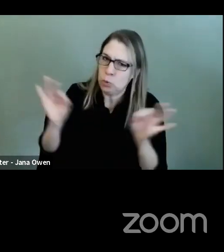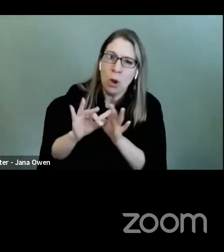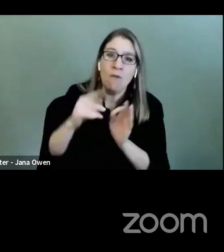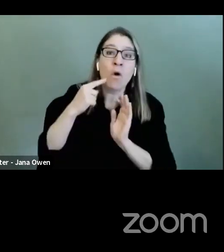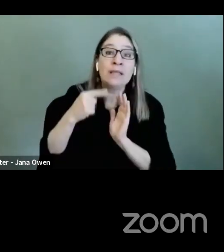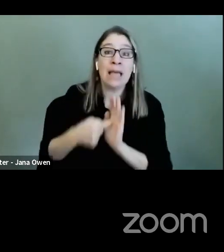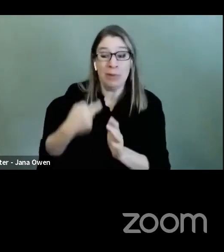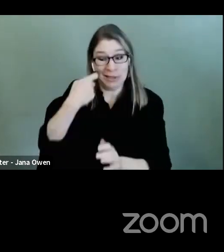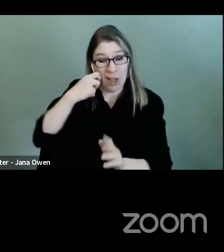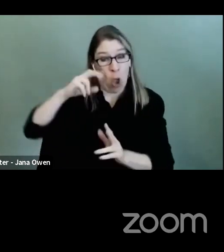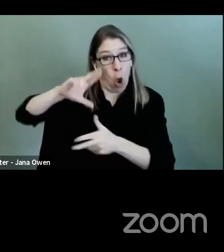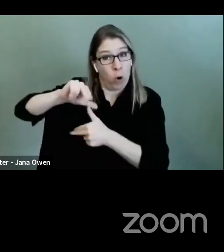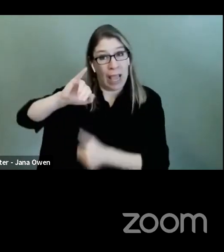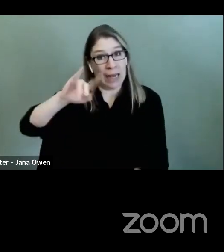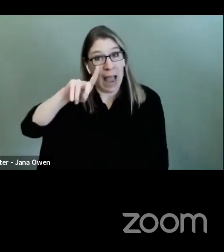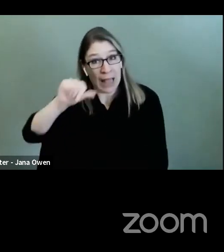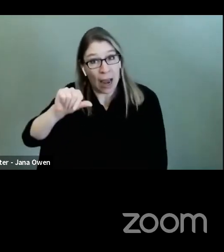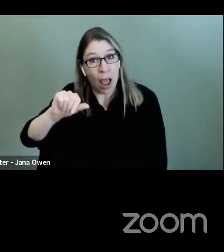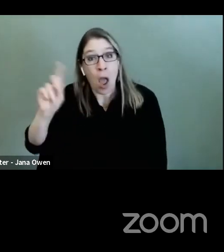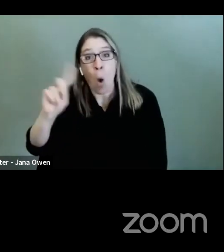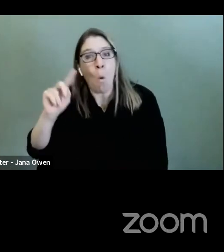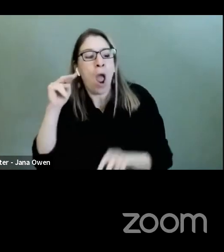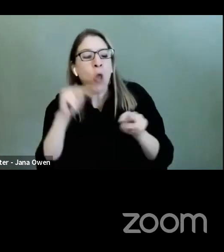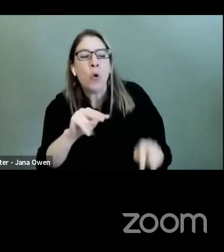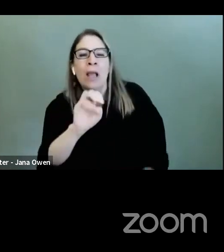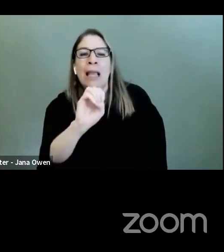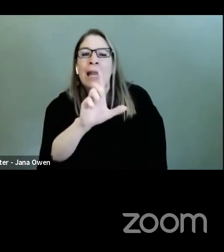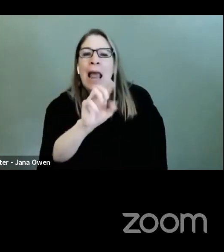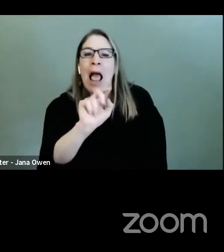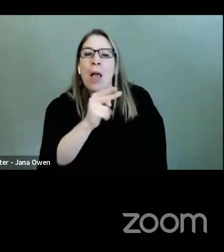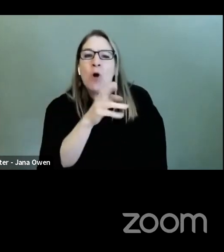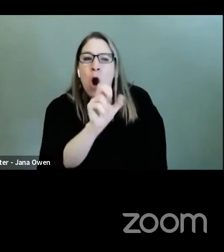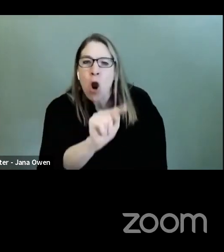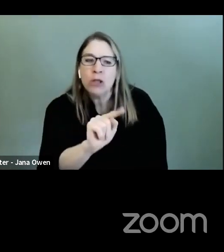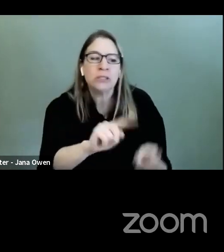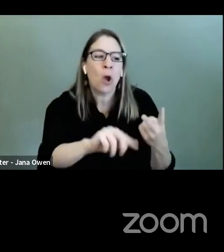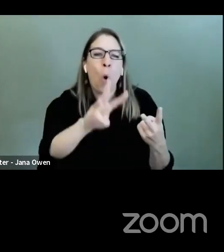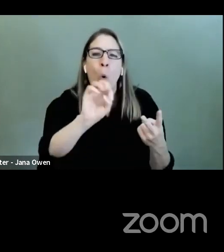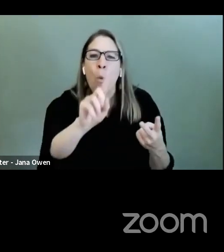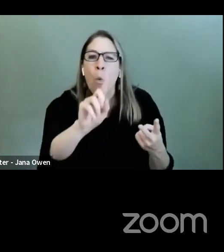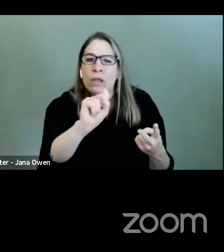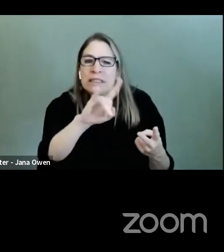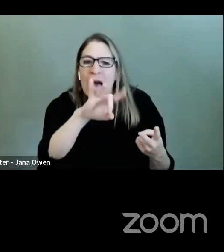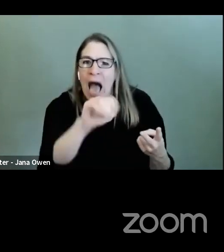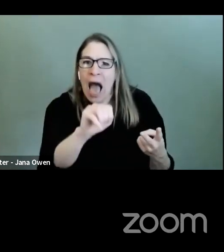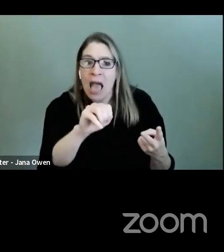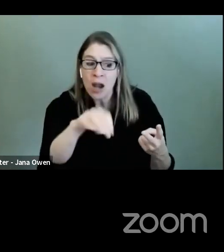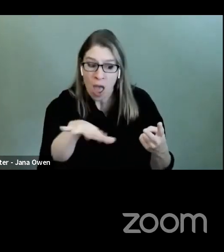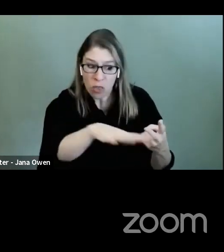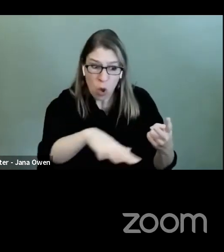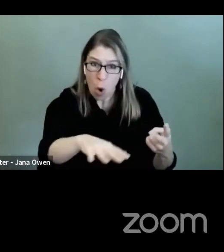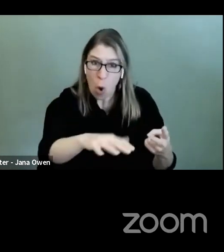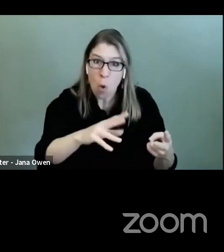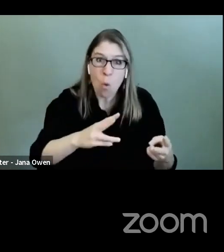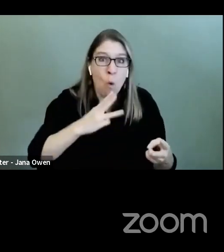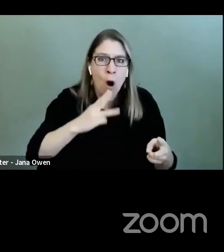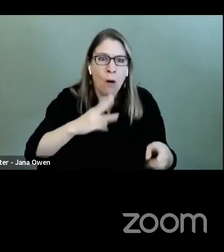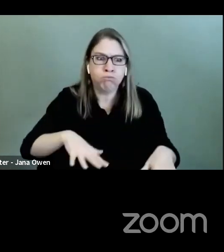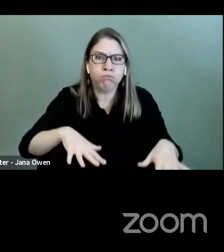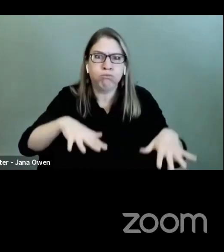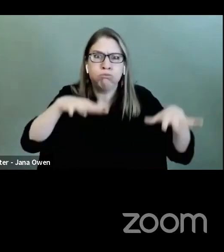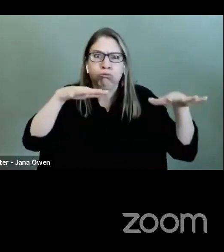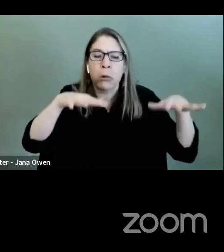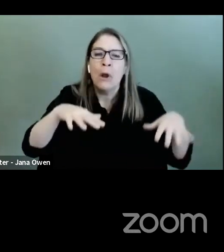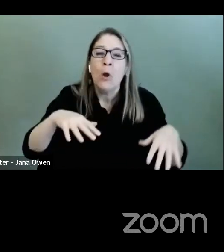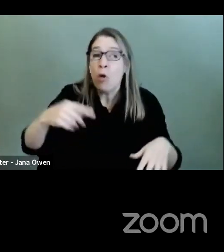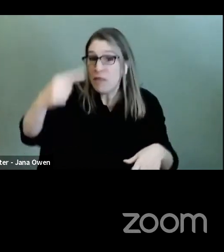and Woodside, the flooding wasn't just because it rained a lot. The flooding was because the drainage, our